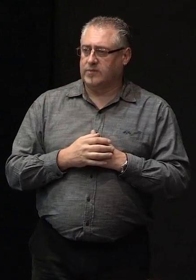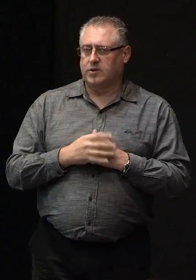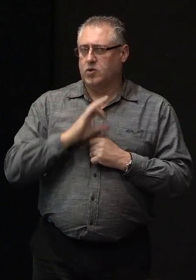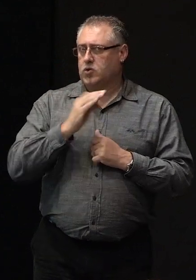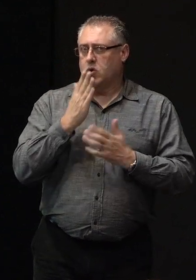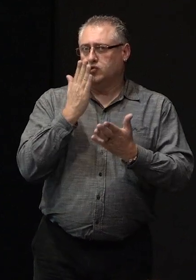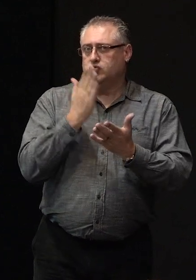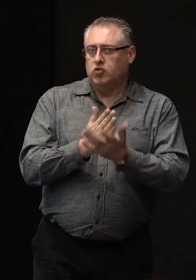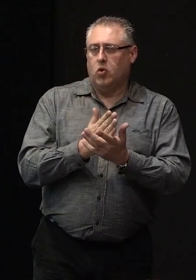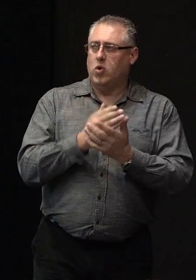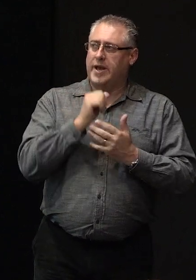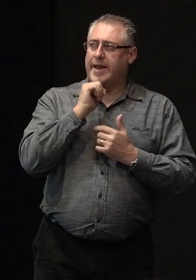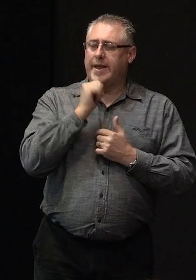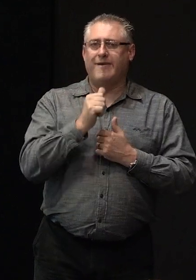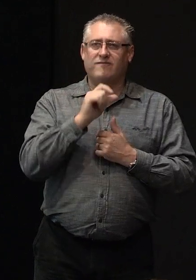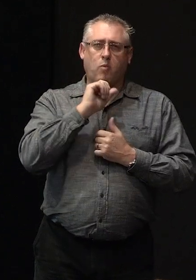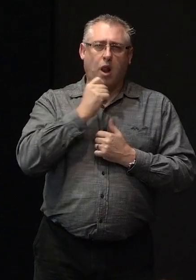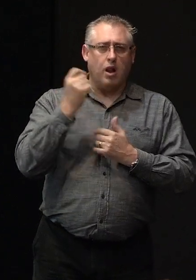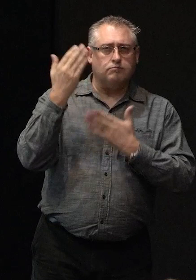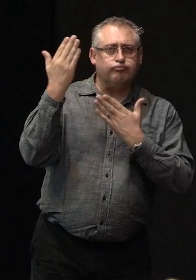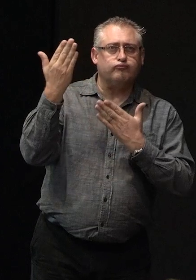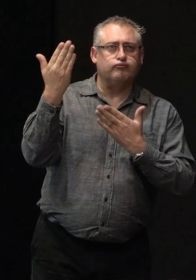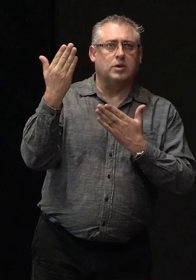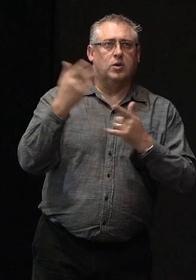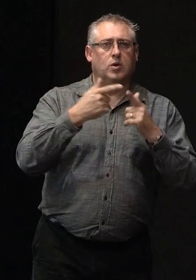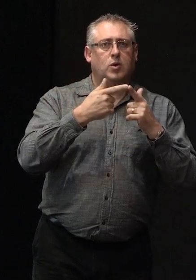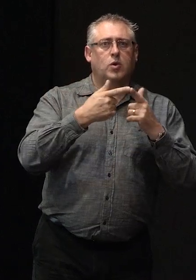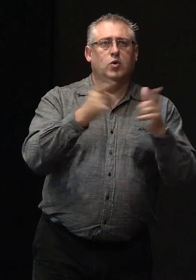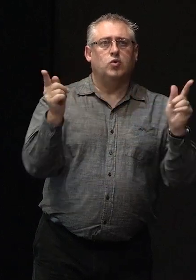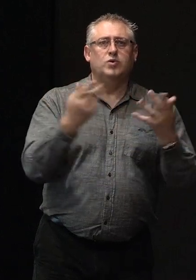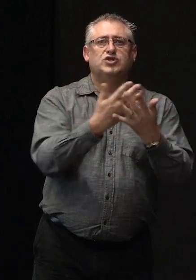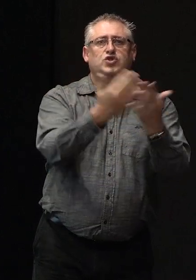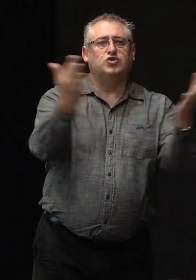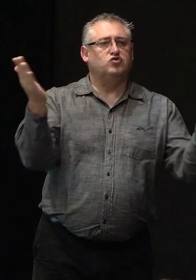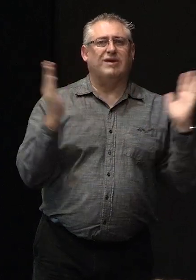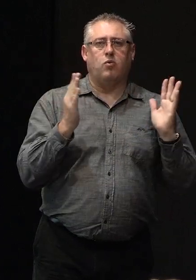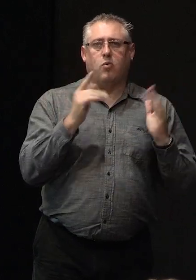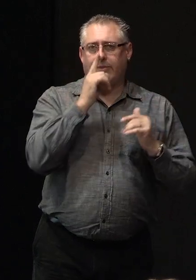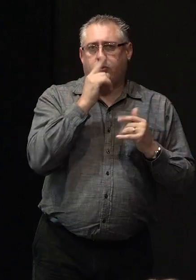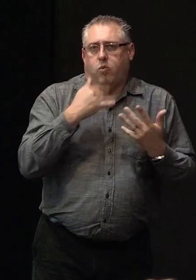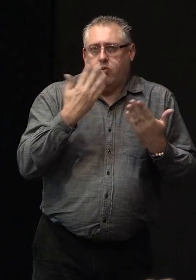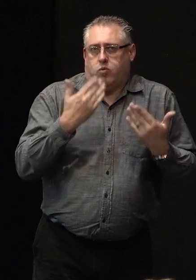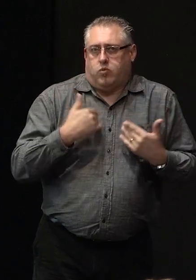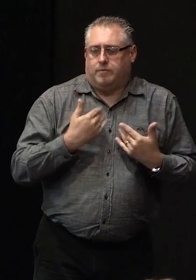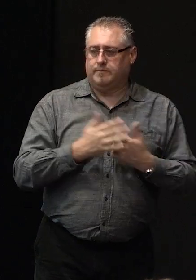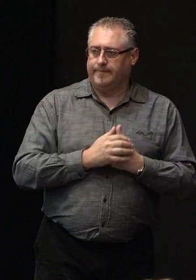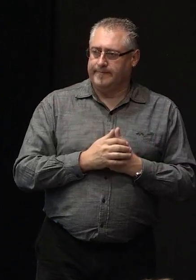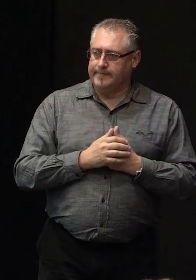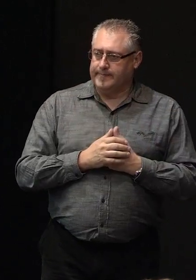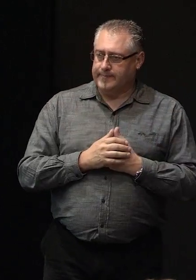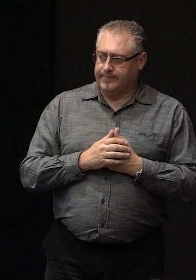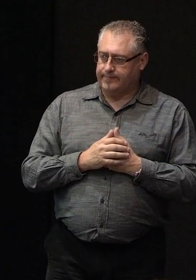we are going to do presentations to the general public I'm not sure at this point in time but